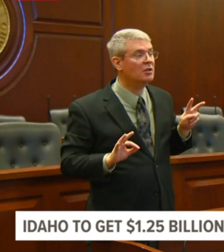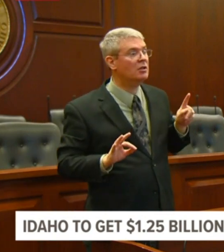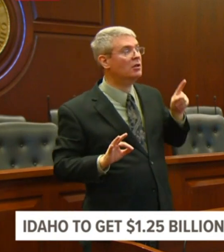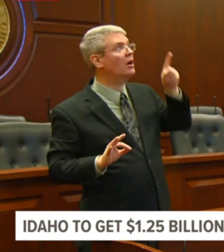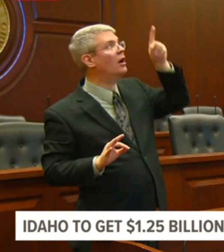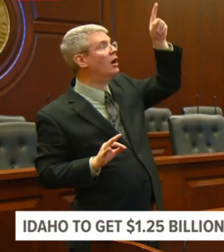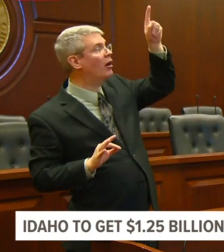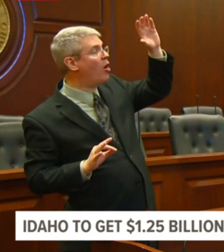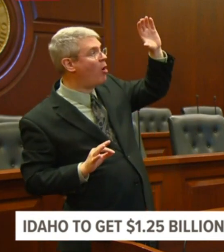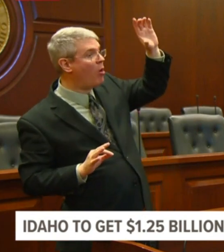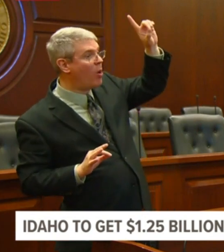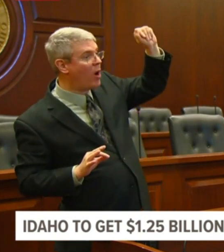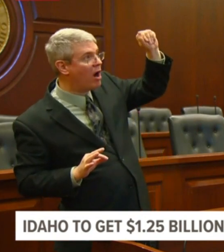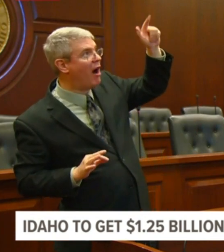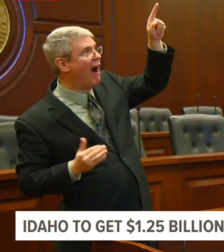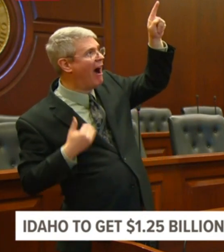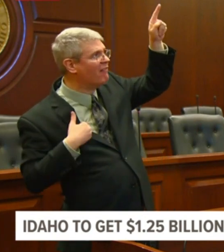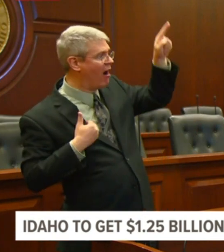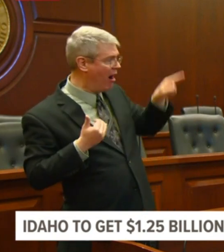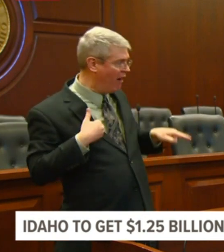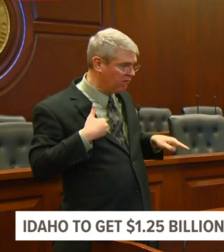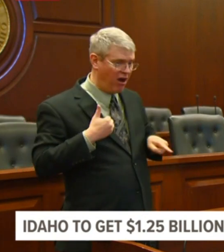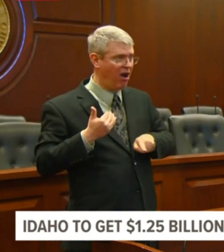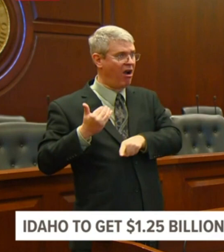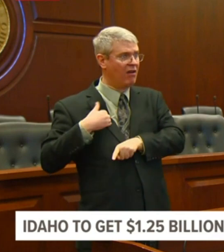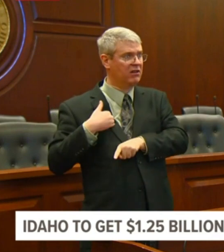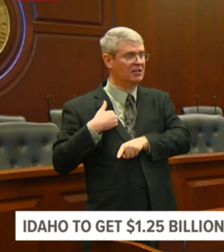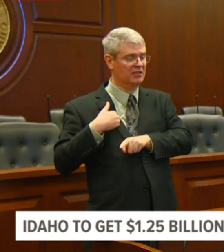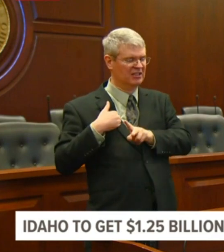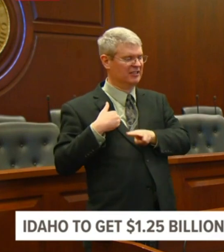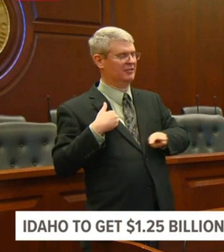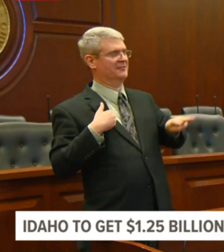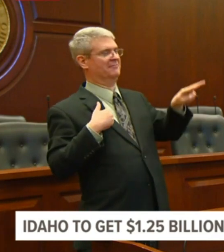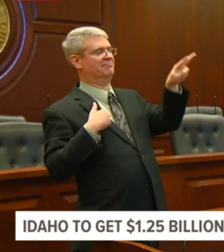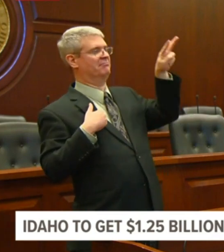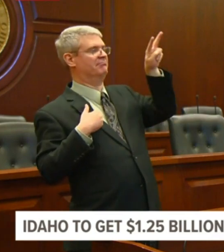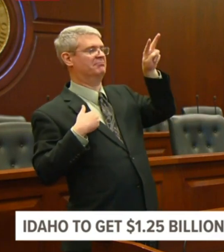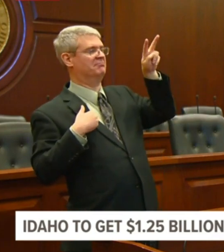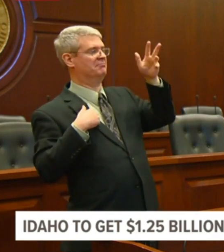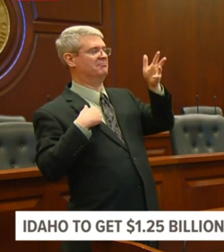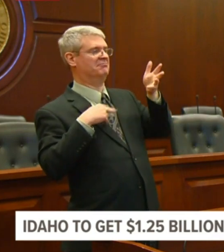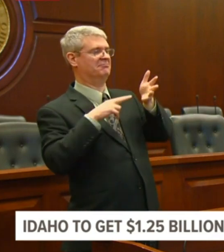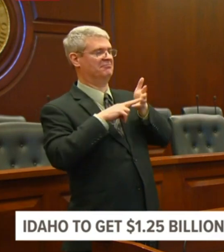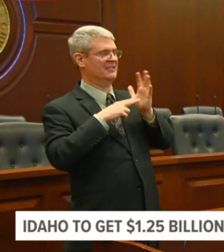analysis, modern epidemiology, and the direction we got from CDC.